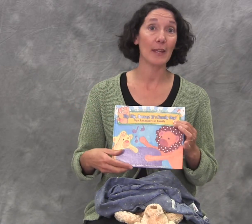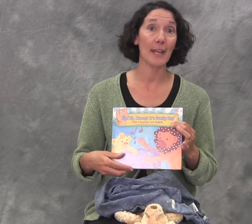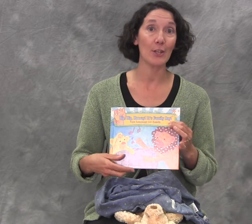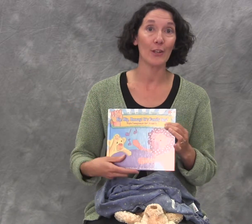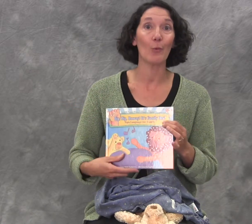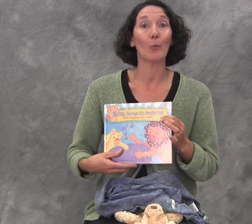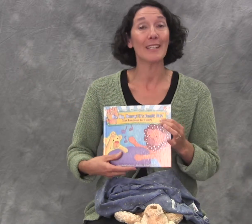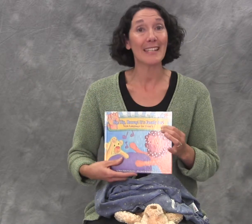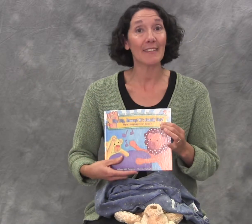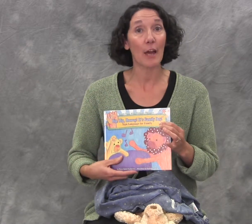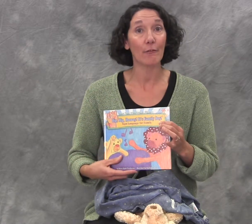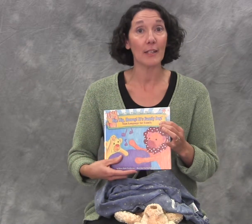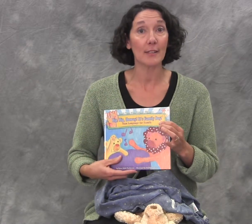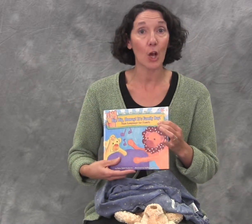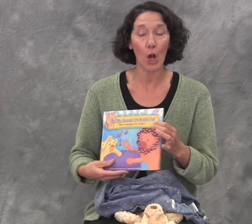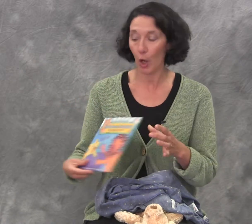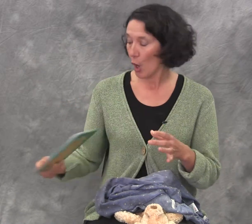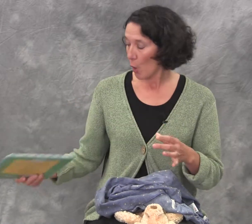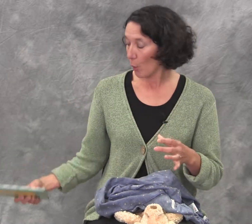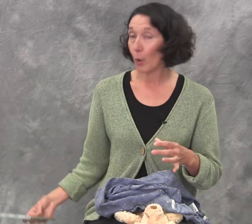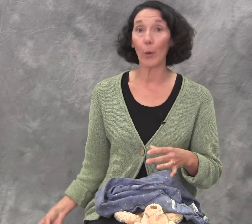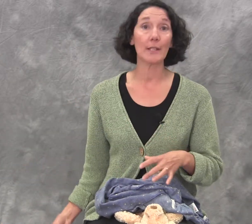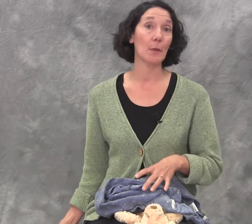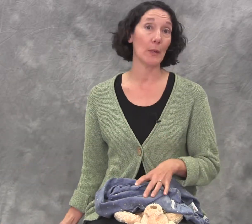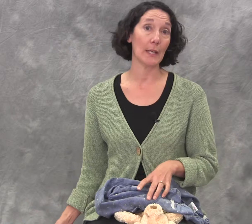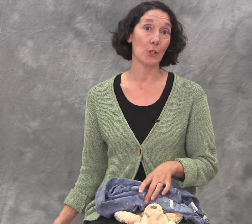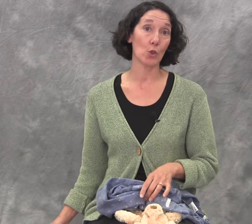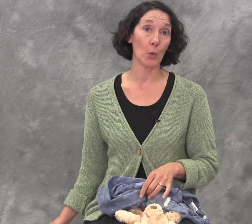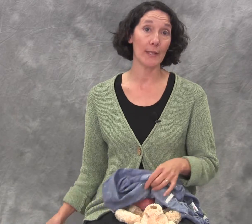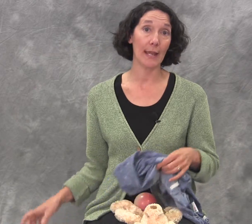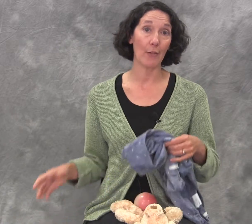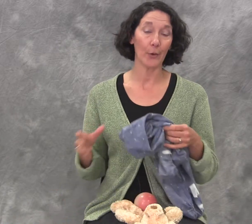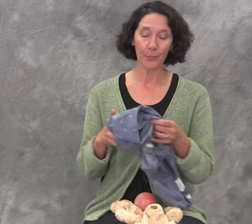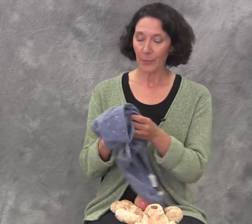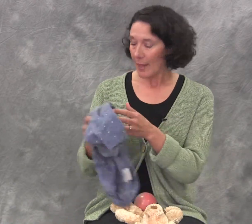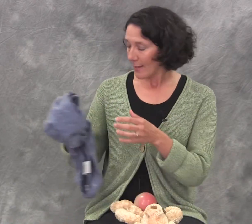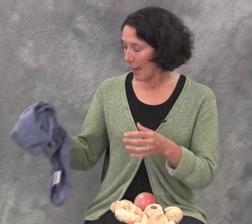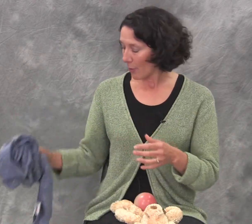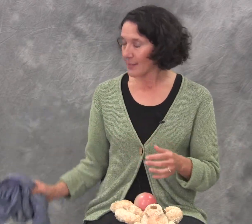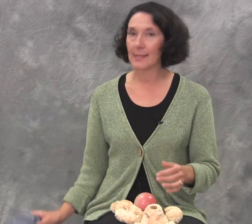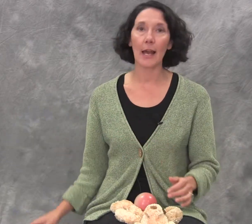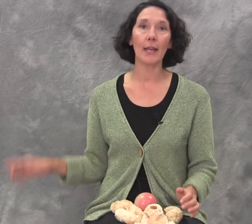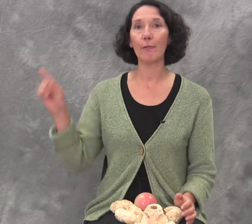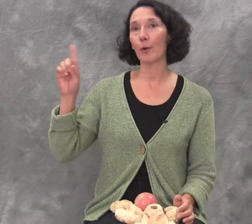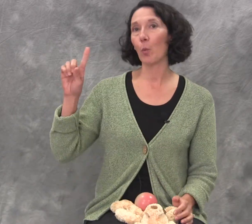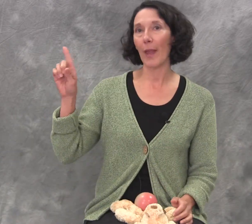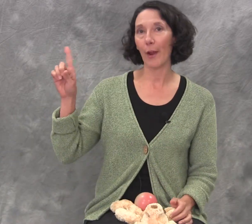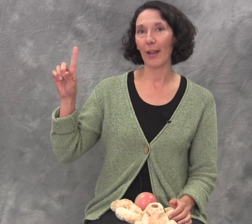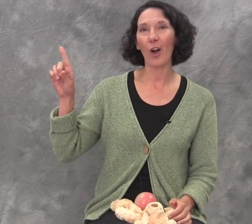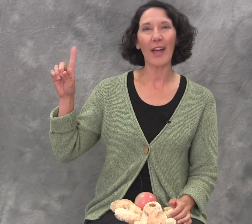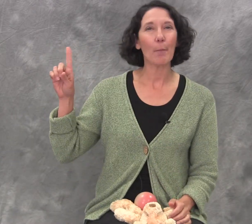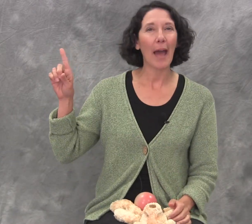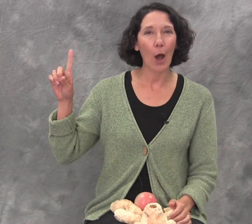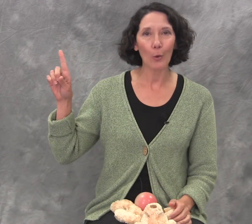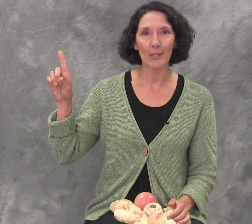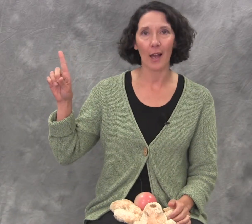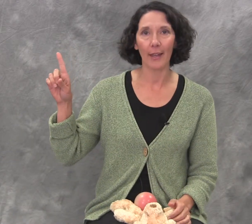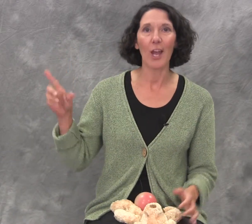expectation that when we sing that fun song, we're going to be reading a story together. Now the sign for where, I call that a power sign,